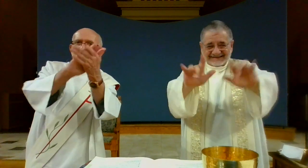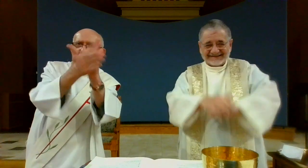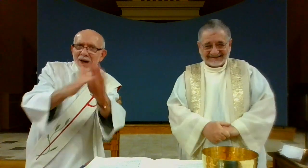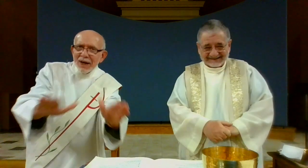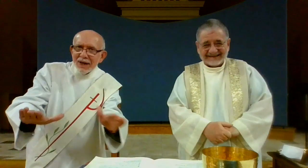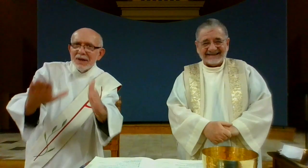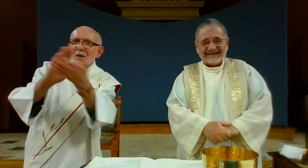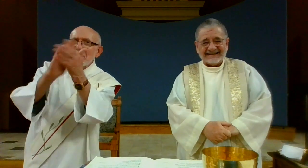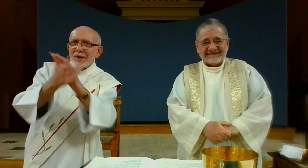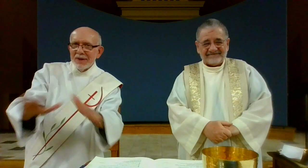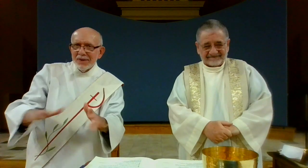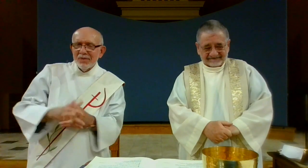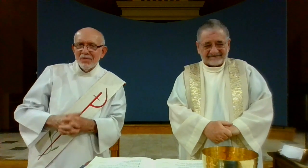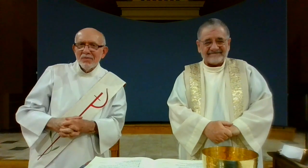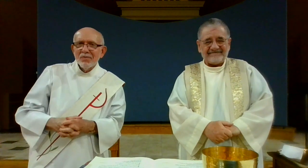Peace to you all. Peace to you all.